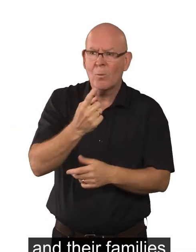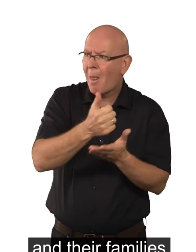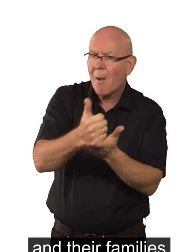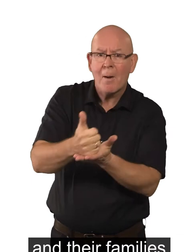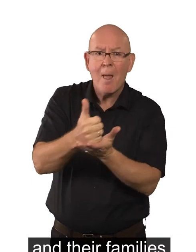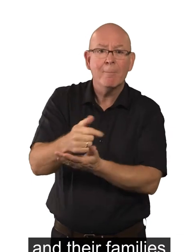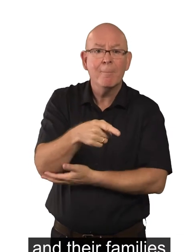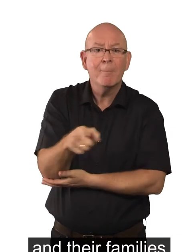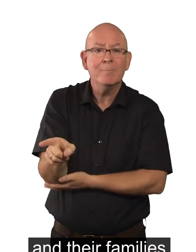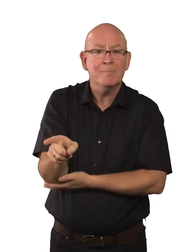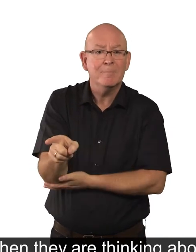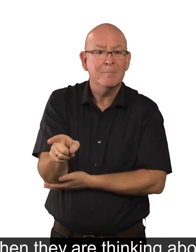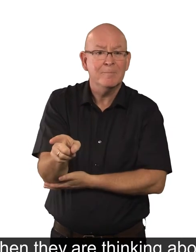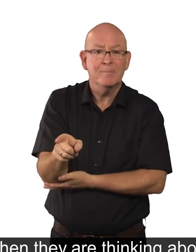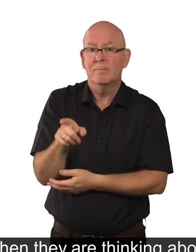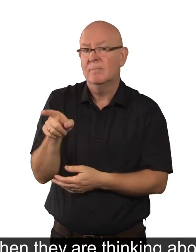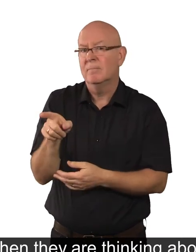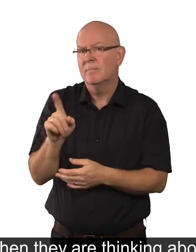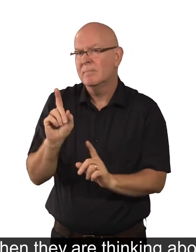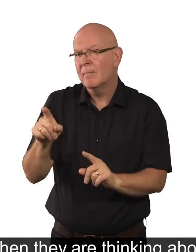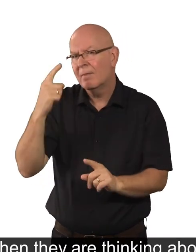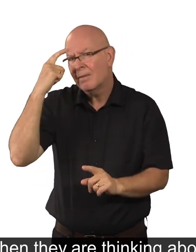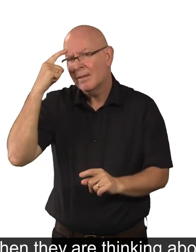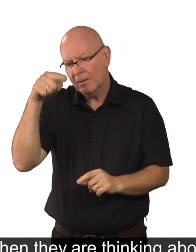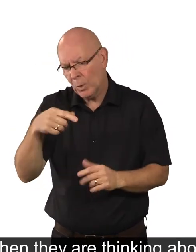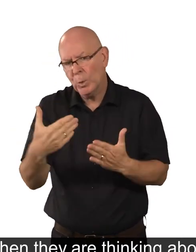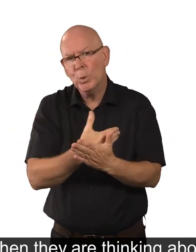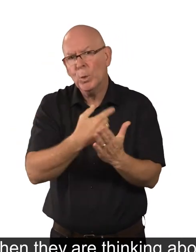them, when they are thinking about new policies and services.